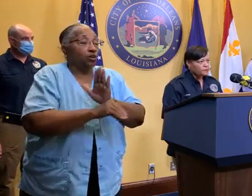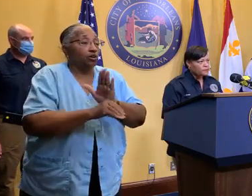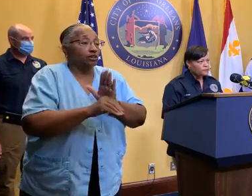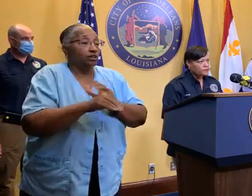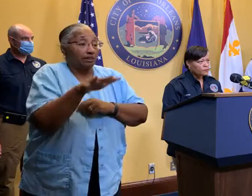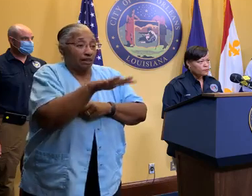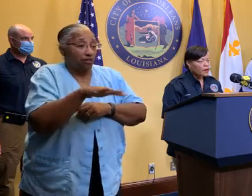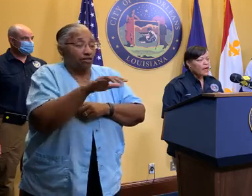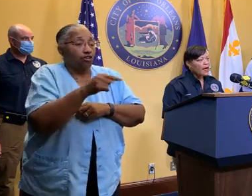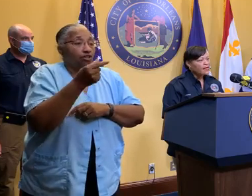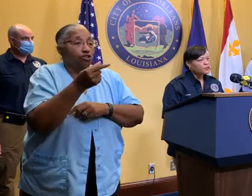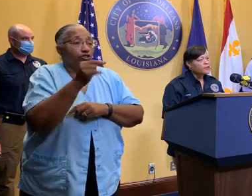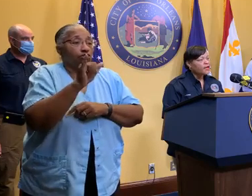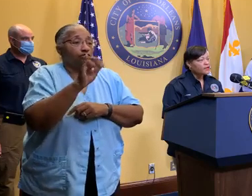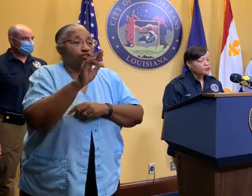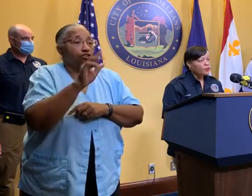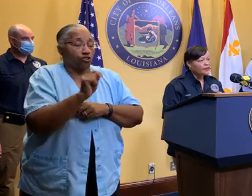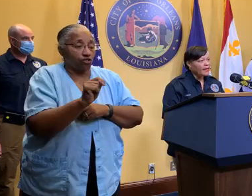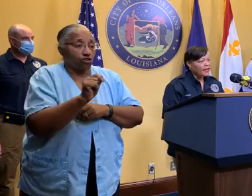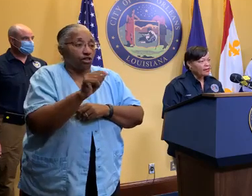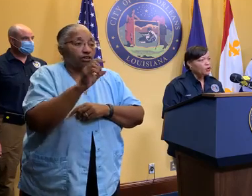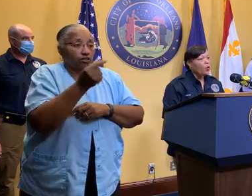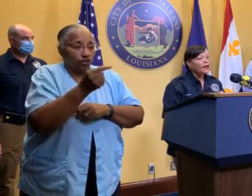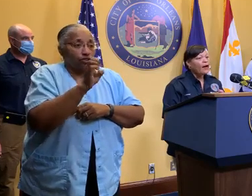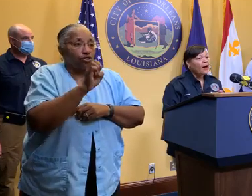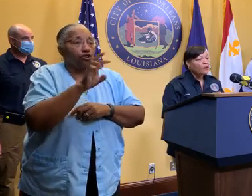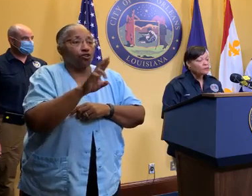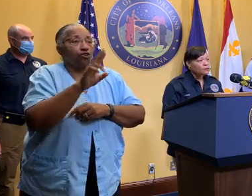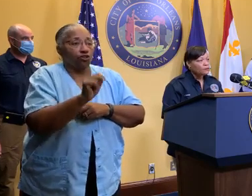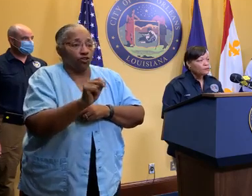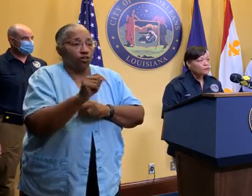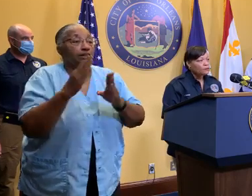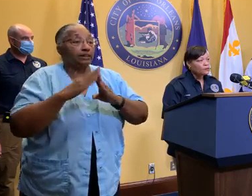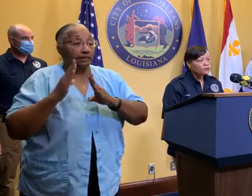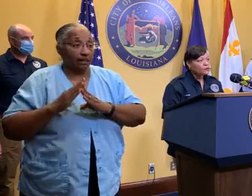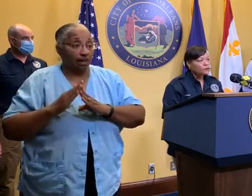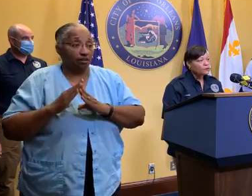as it relates to again going out,